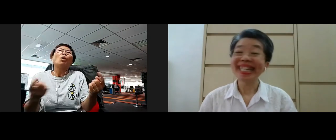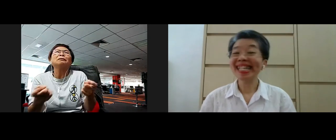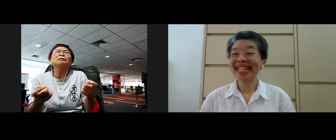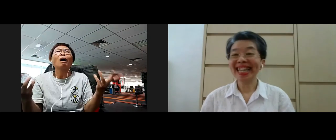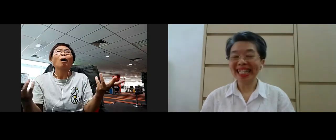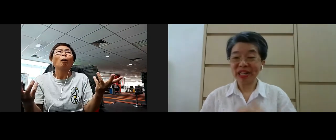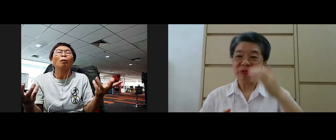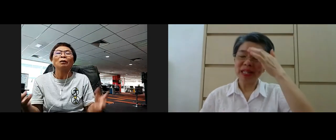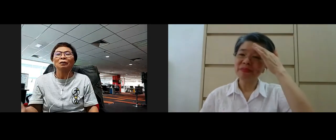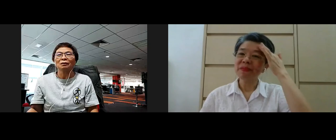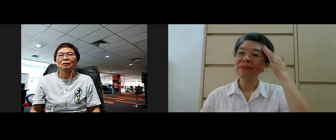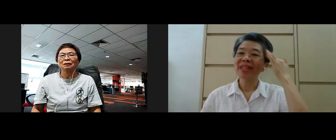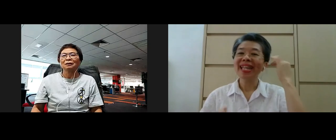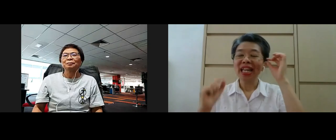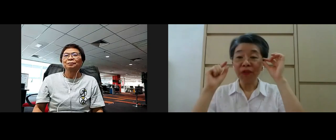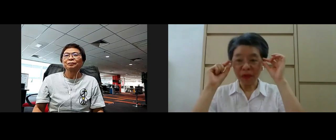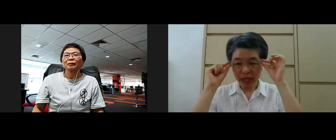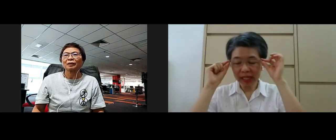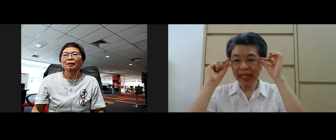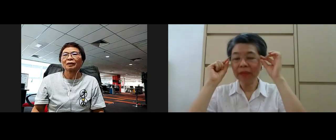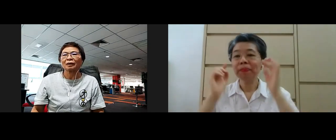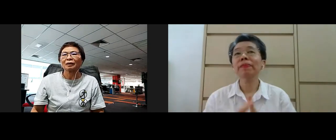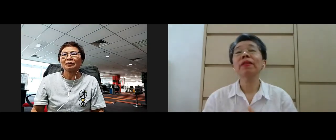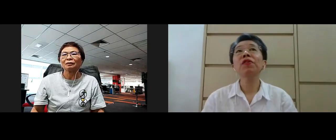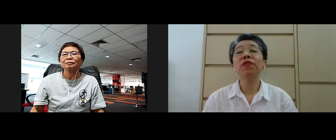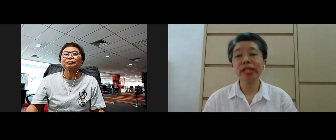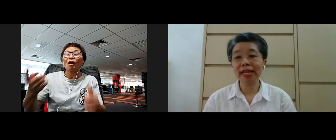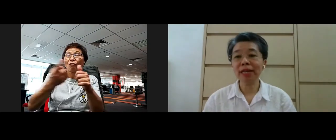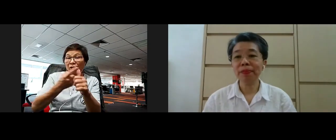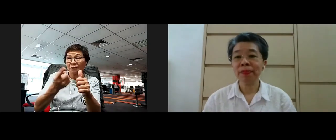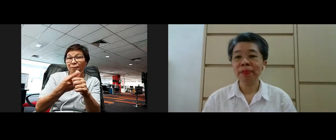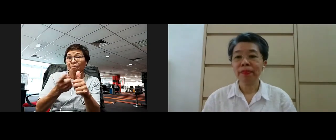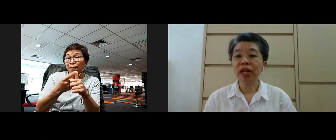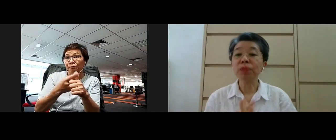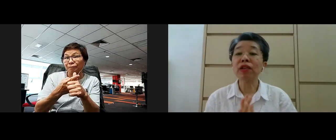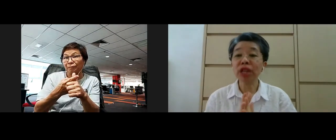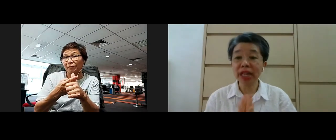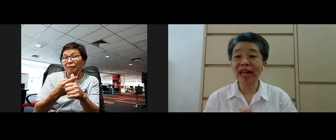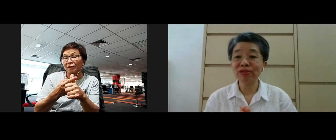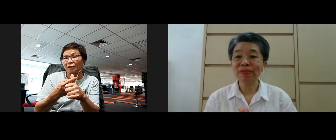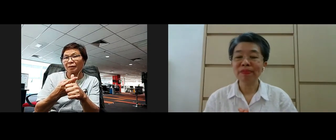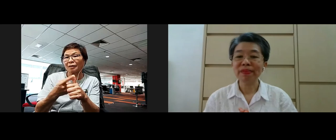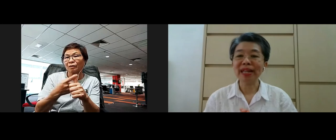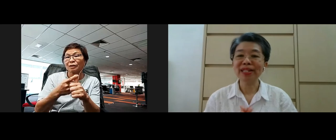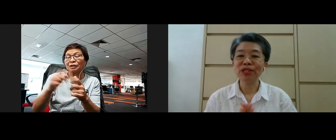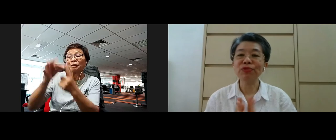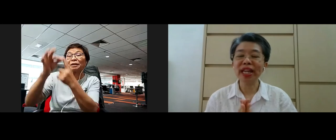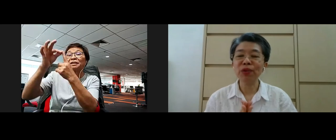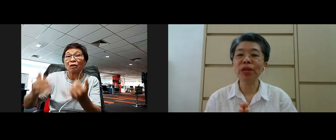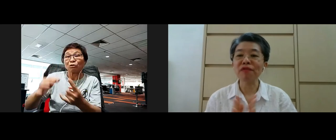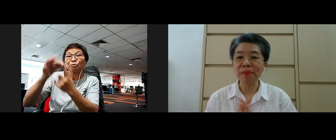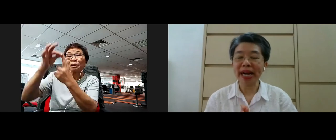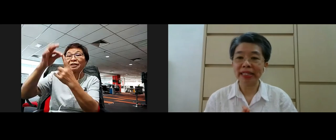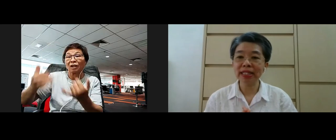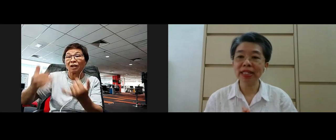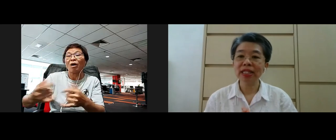this is a challenging one firstly firstly especially now yeah today